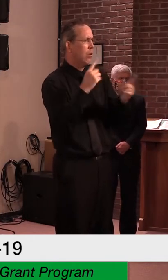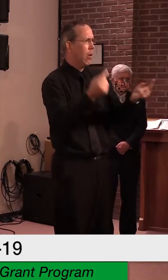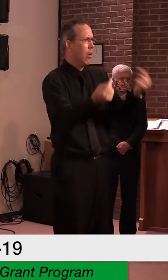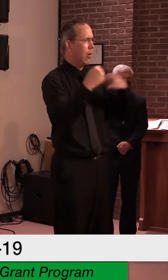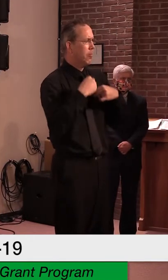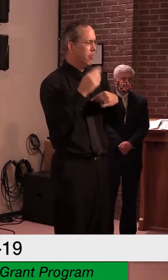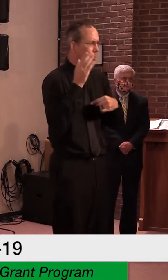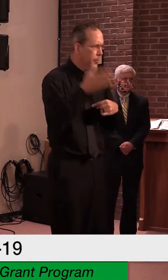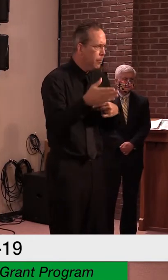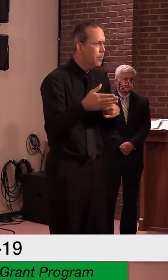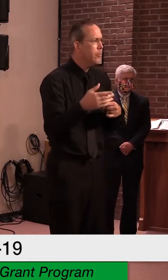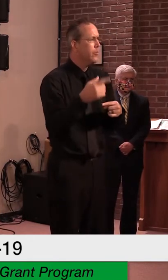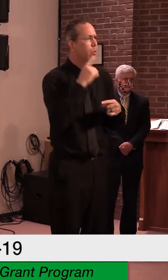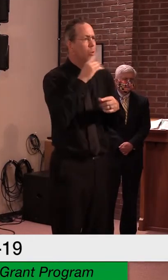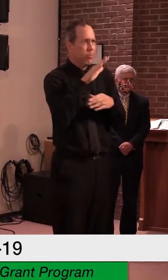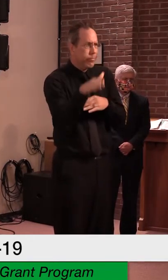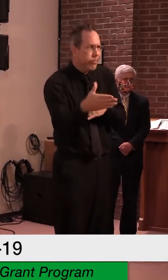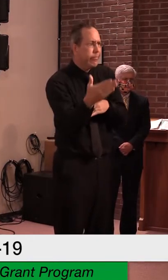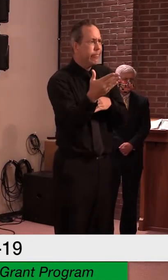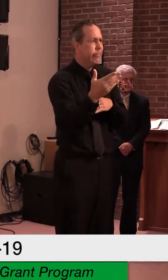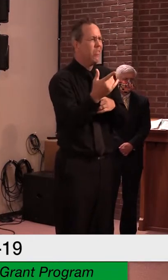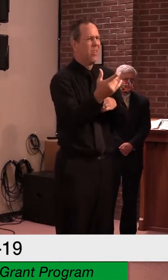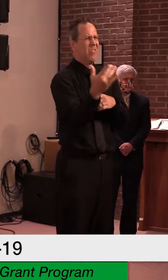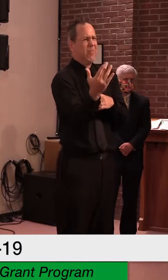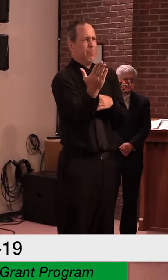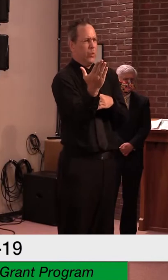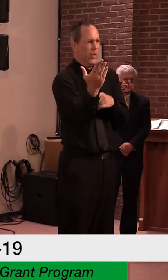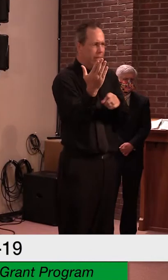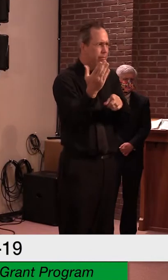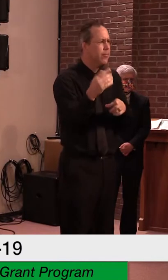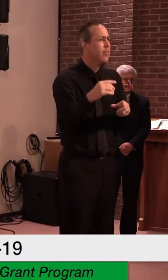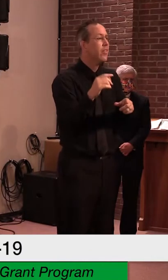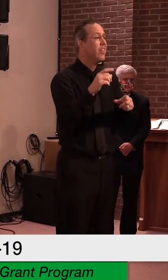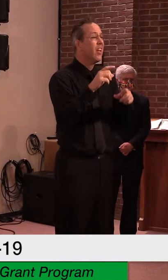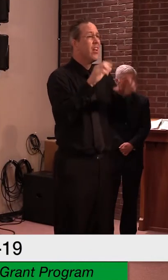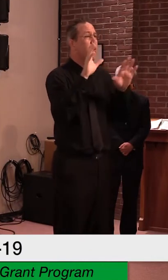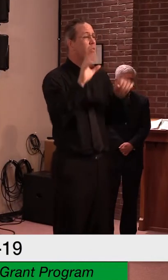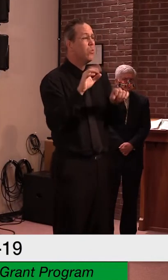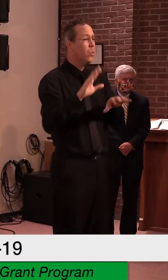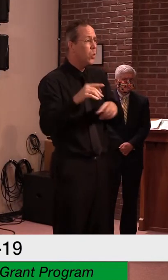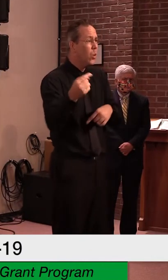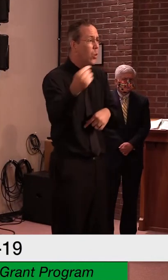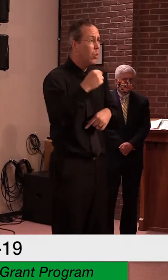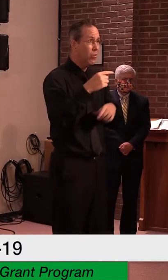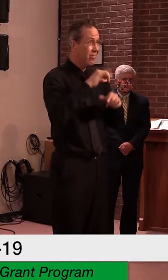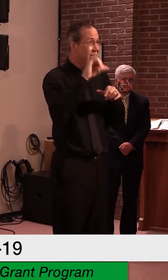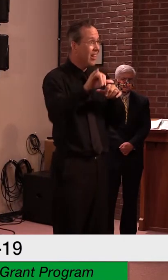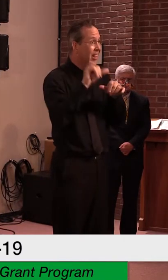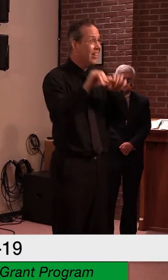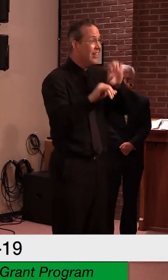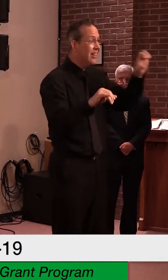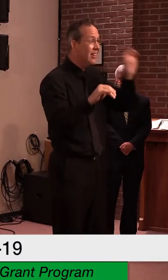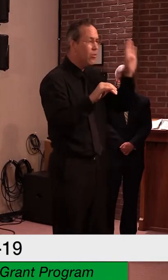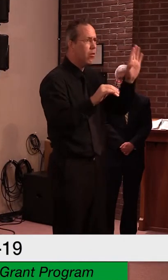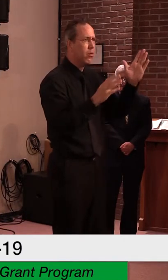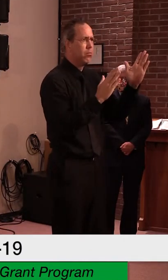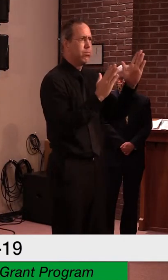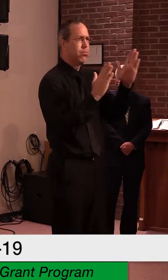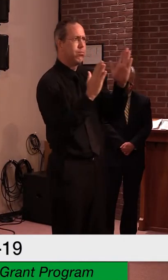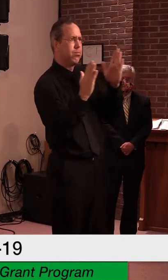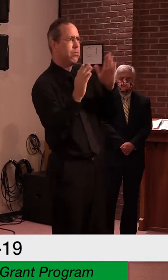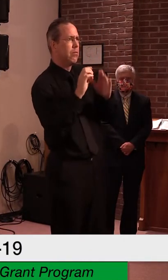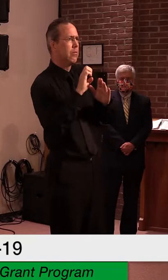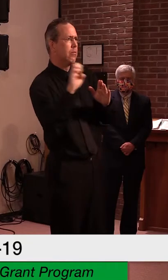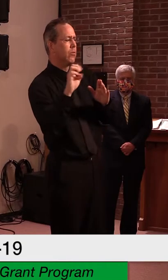morning. The storm is tracked further west than originally anticipated, which will bring increased rainfall in the area of the